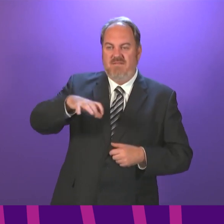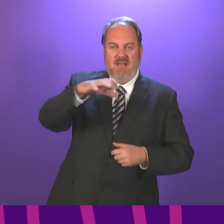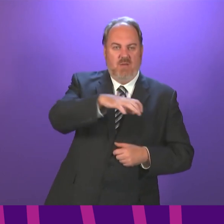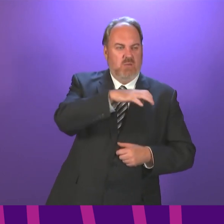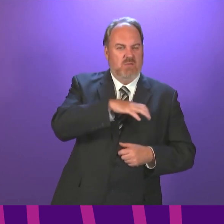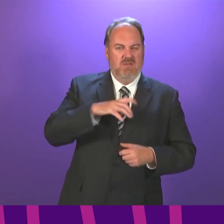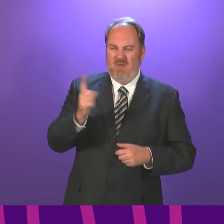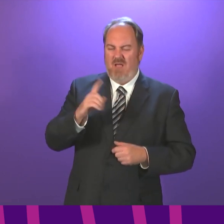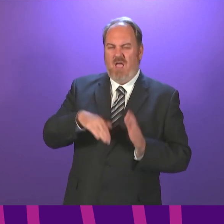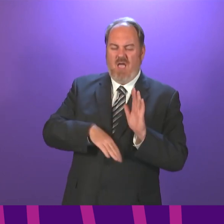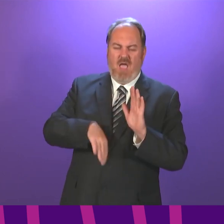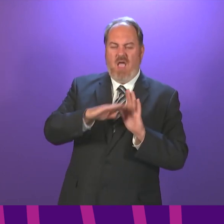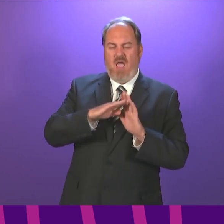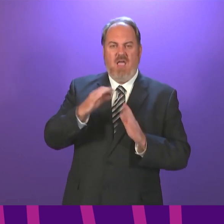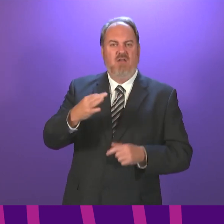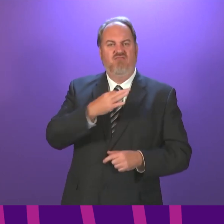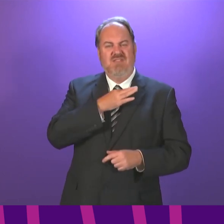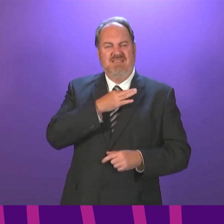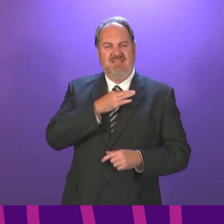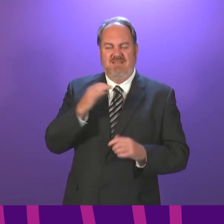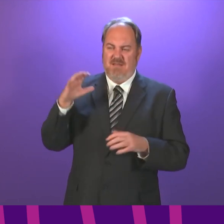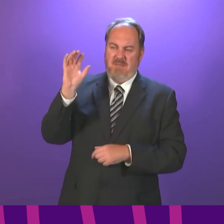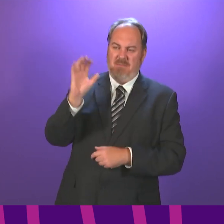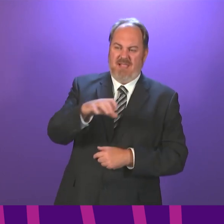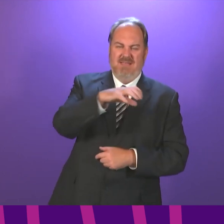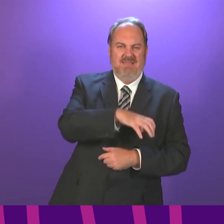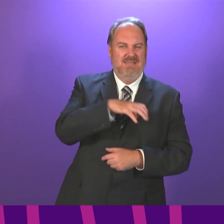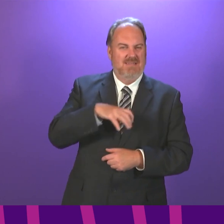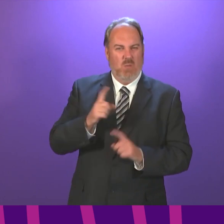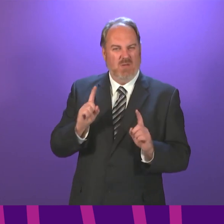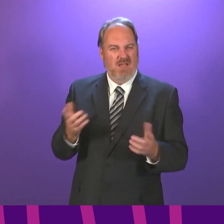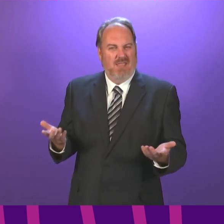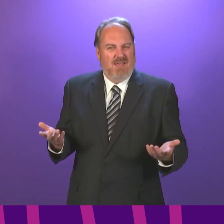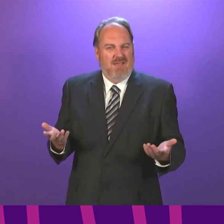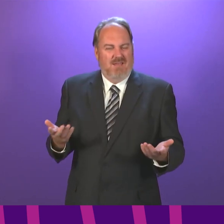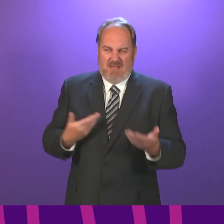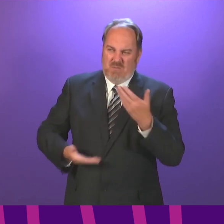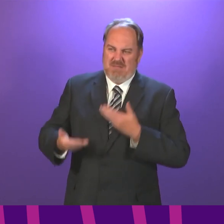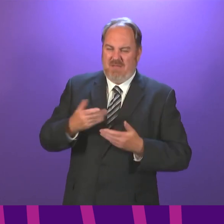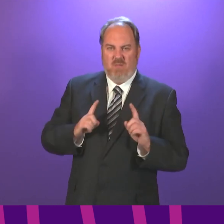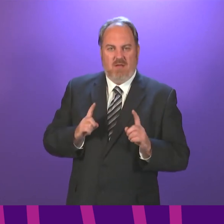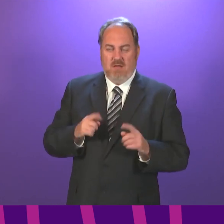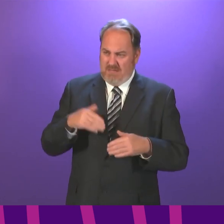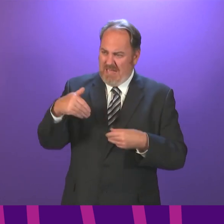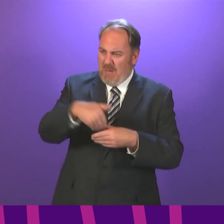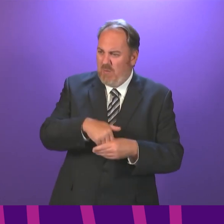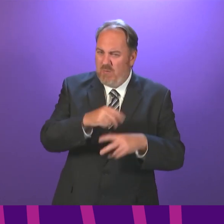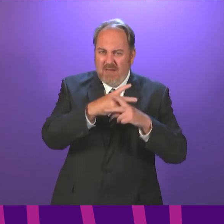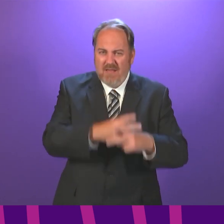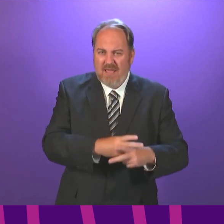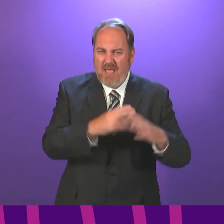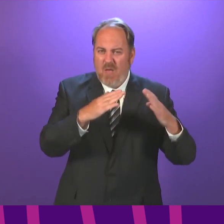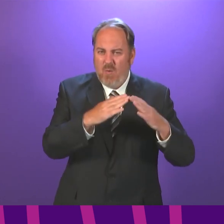means by higher-risk venues? Could this include care homes, which were not mentioned in the statement today